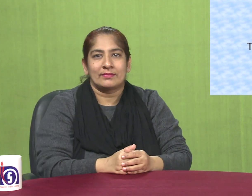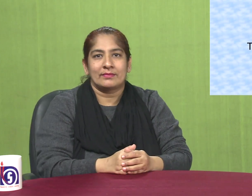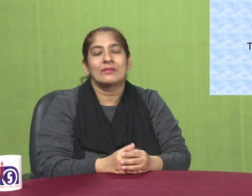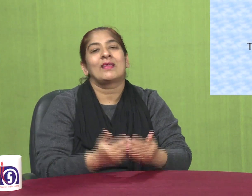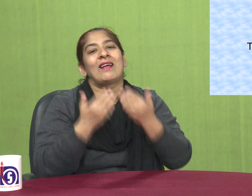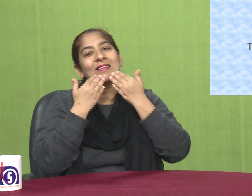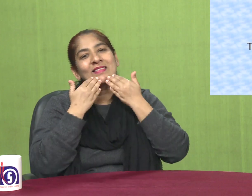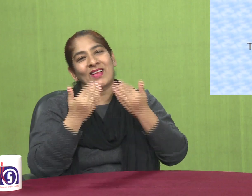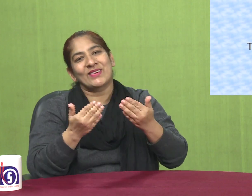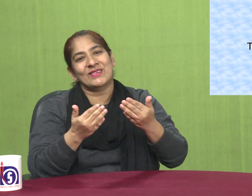replace thank you